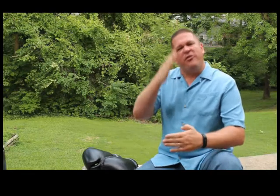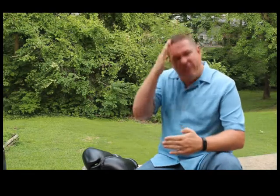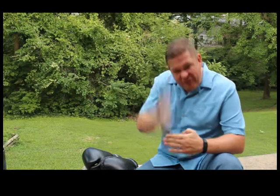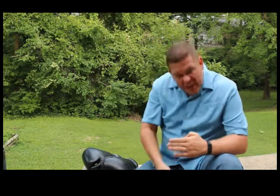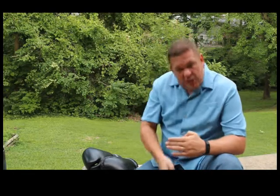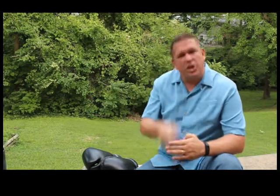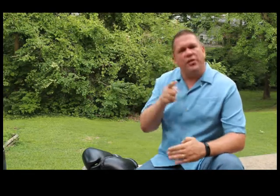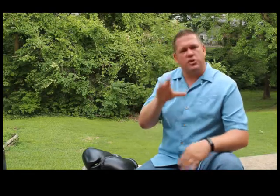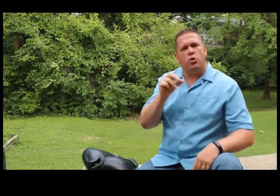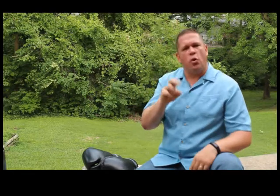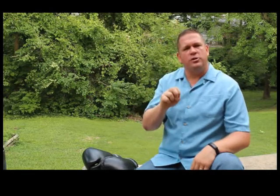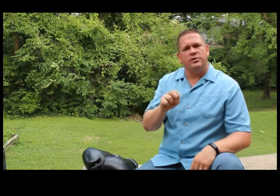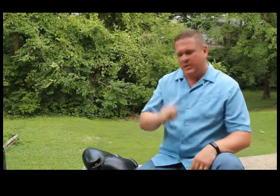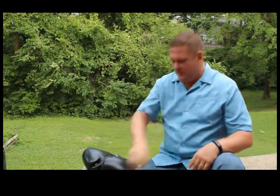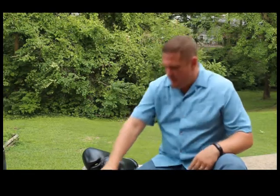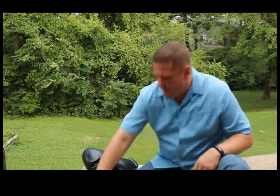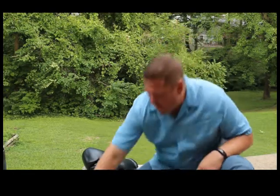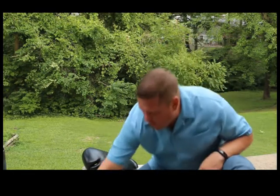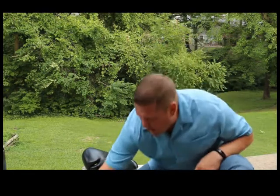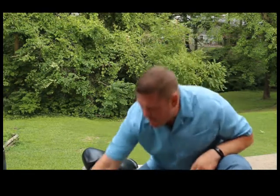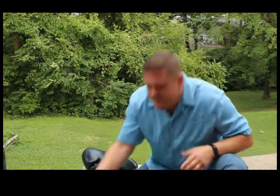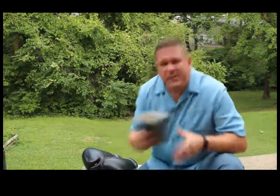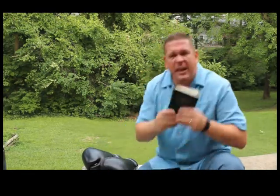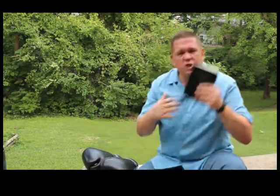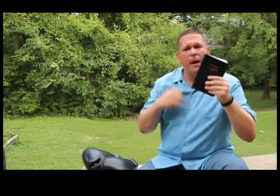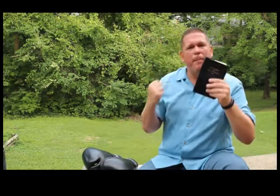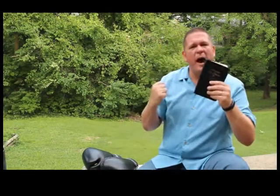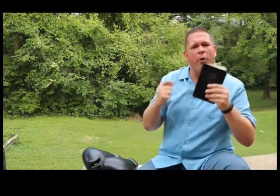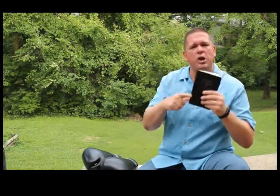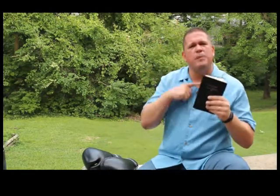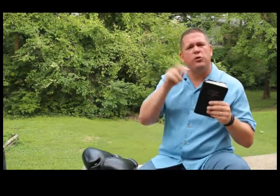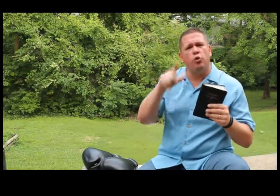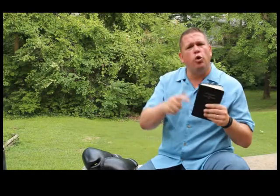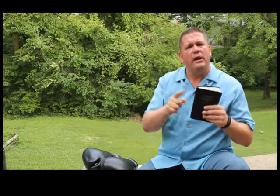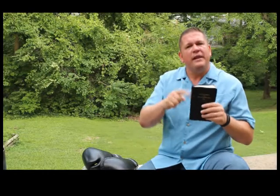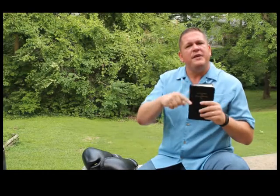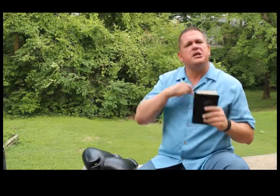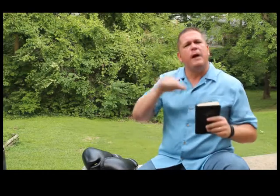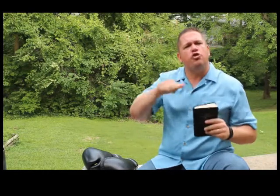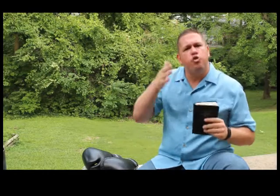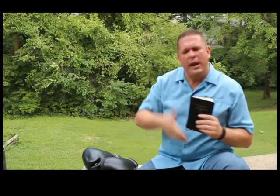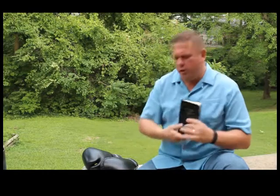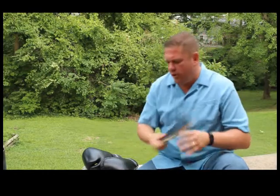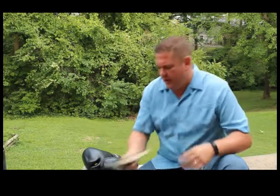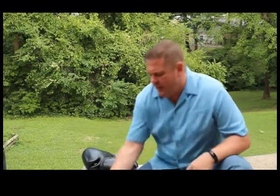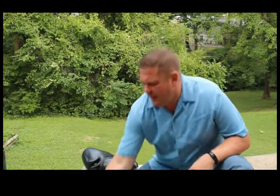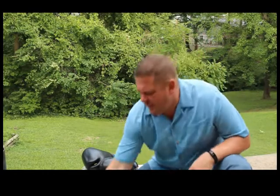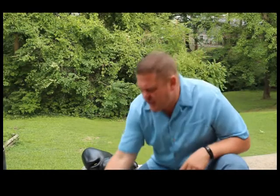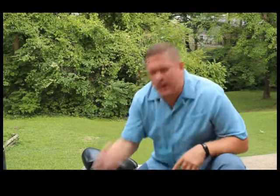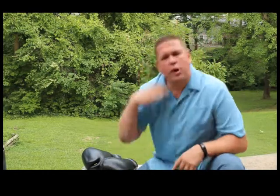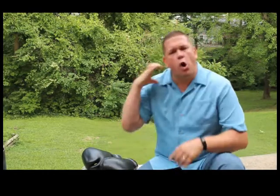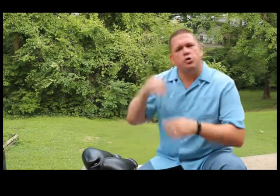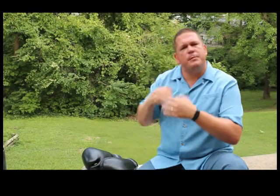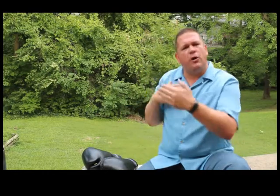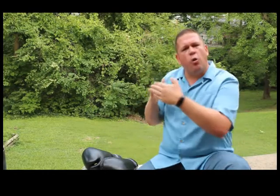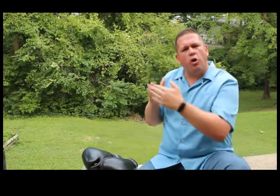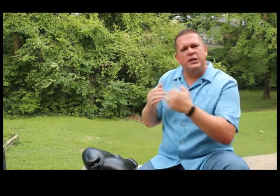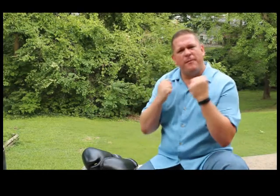to finish this course. By the way, here's my power. Here's my tool. This is my trainer. That's my coach in my corner as I'm